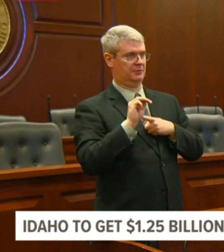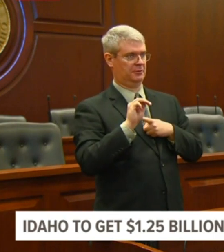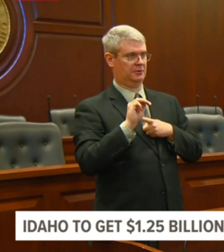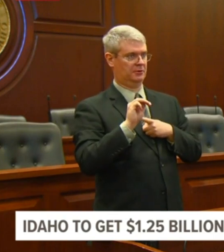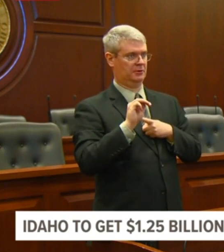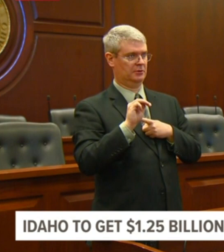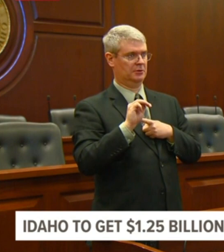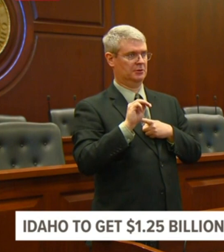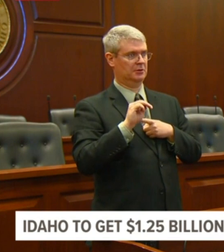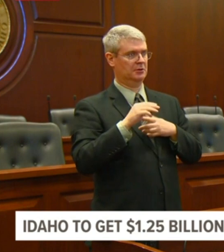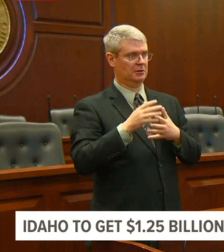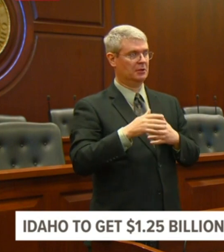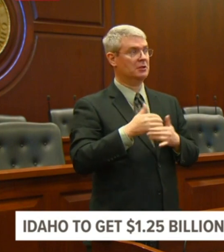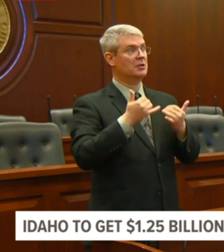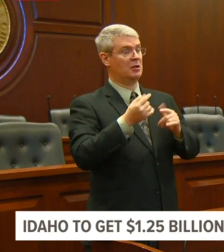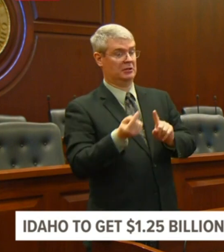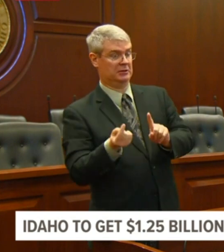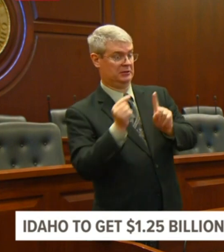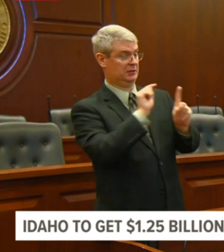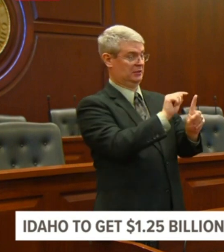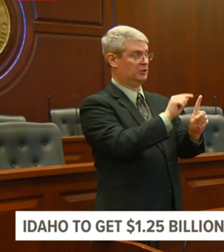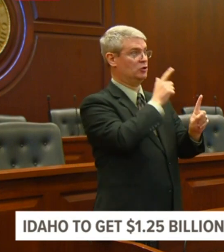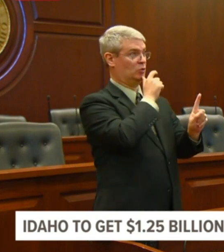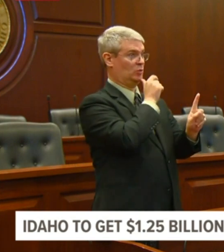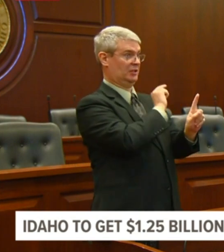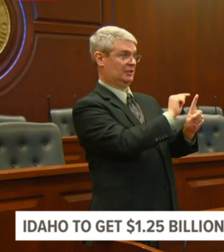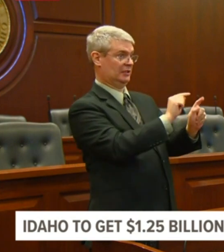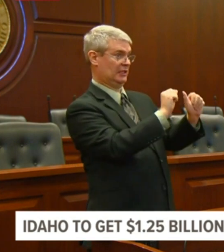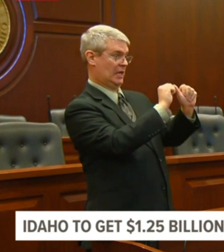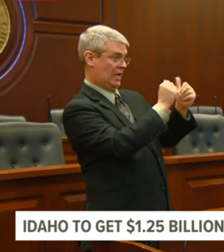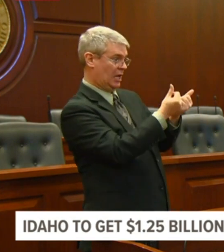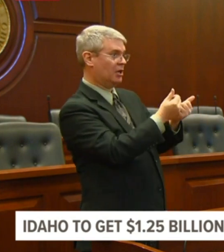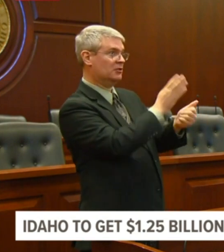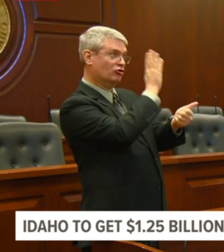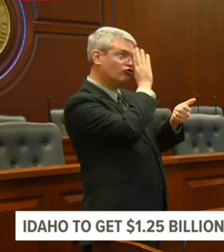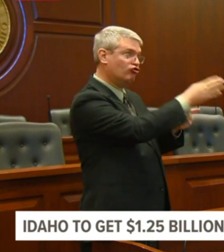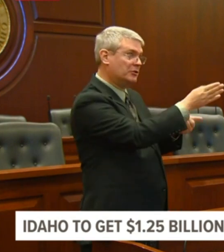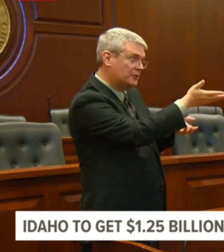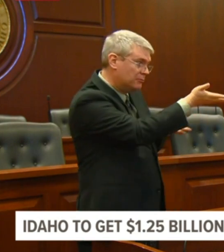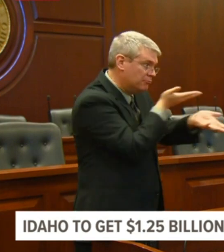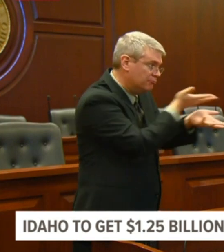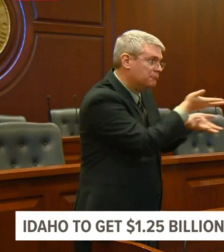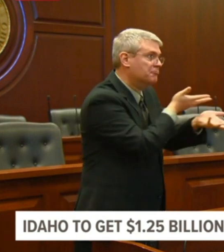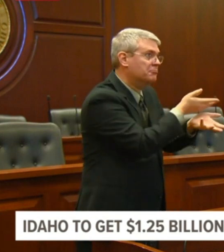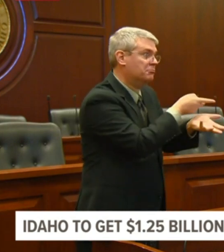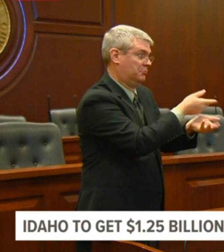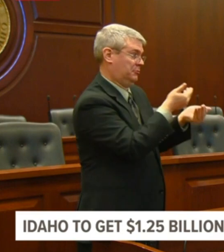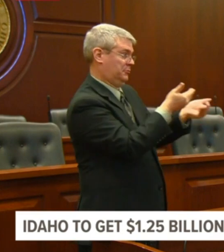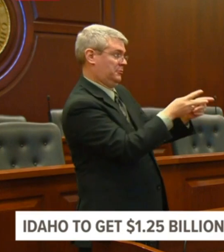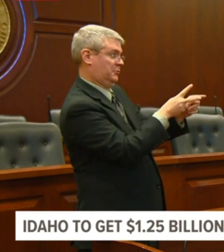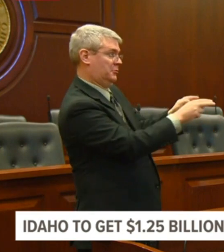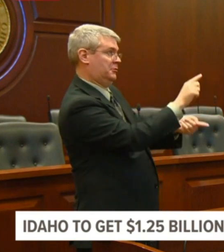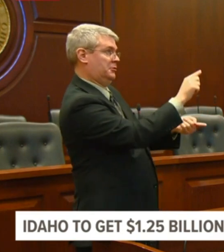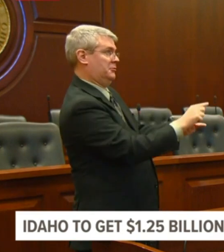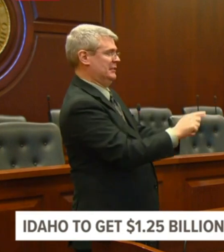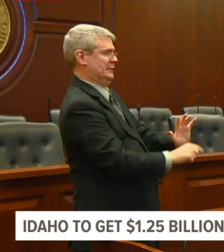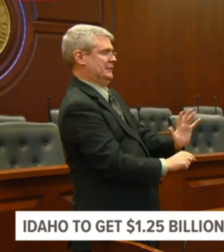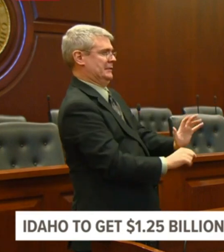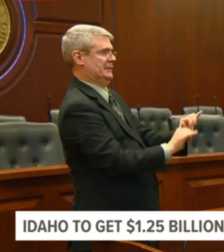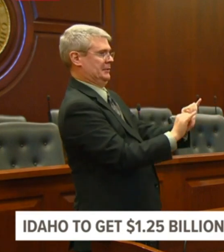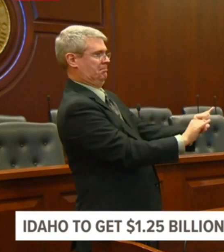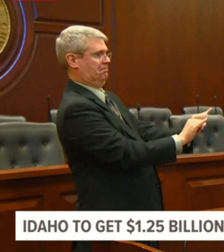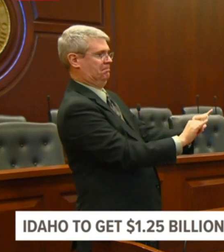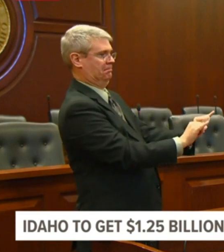coronavirus response, including public health districts. In some cases, we anticipate federal